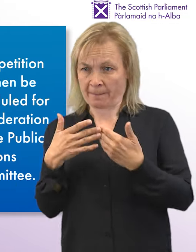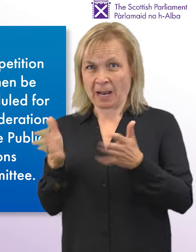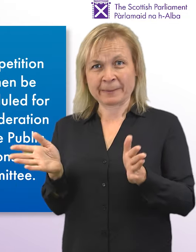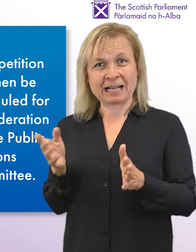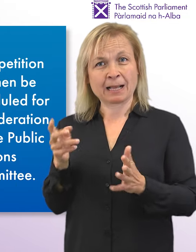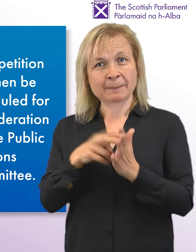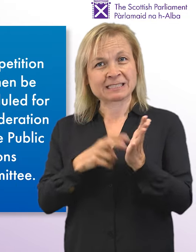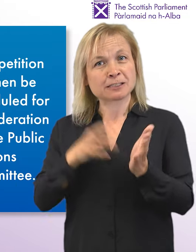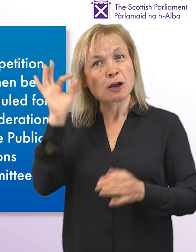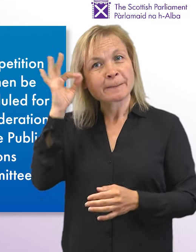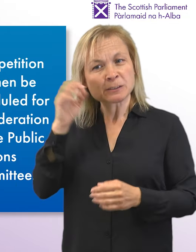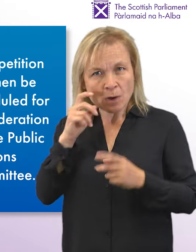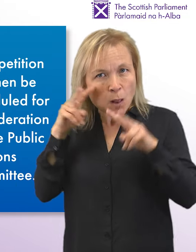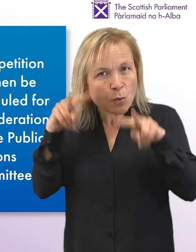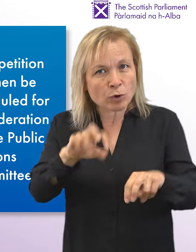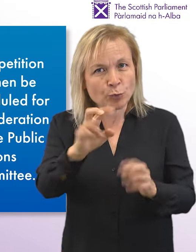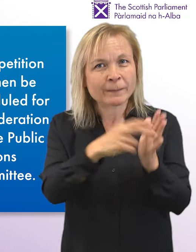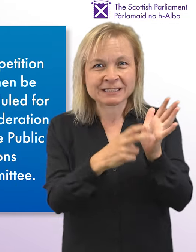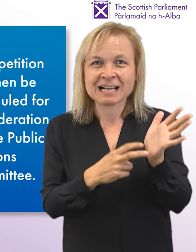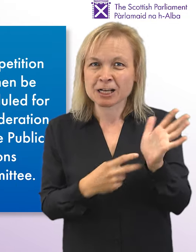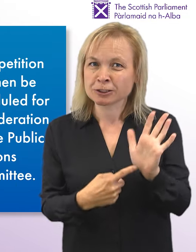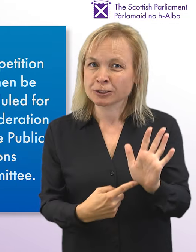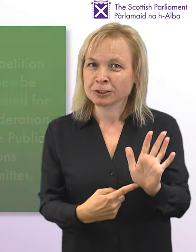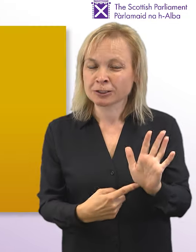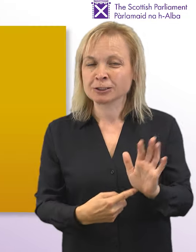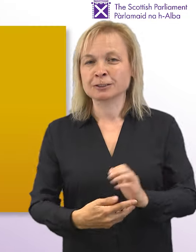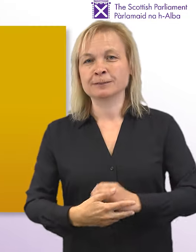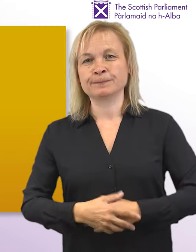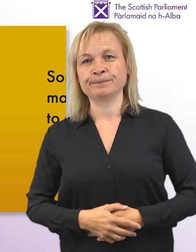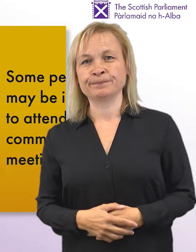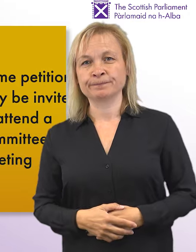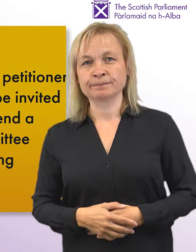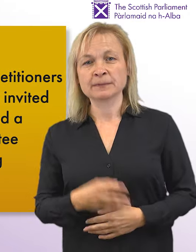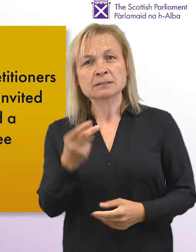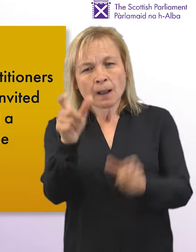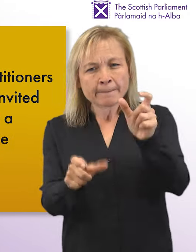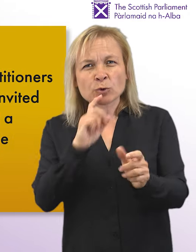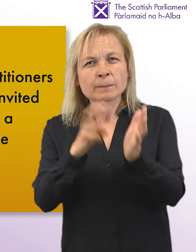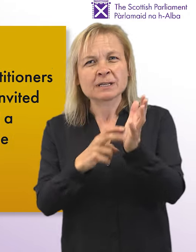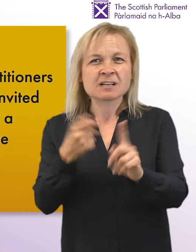Your petition will then be scheduled for consideration by the Public Petitions Committee.